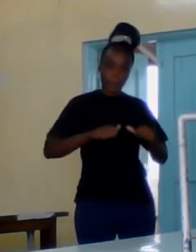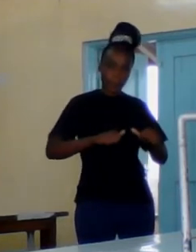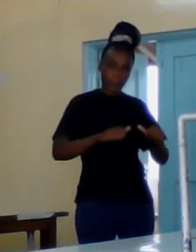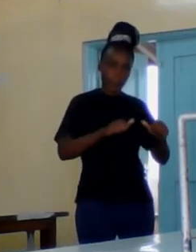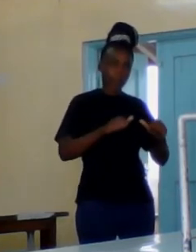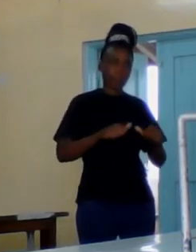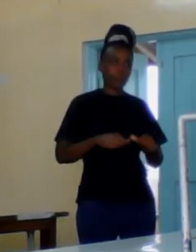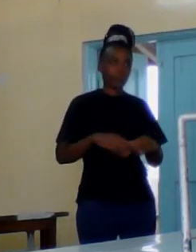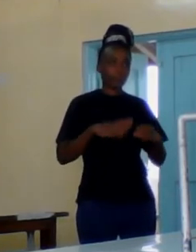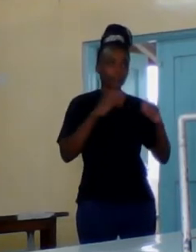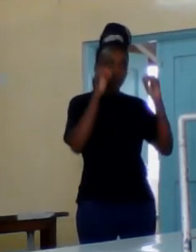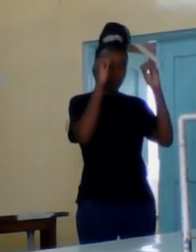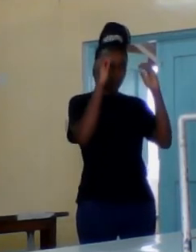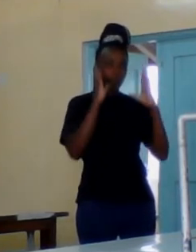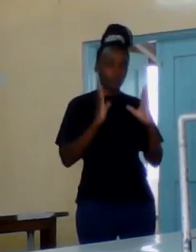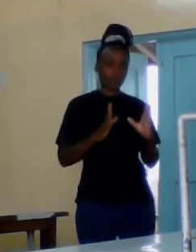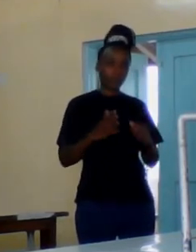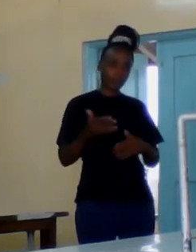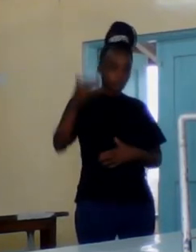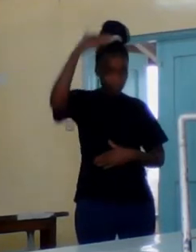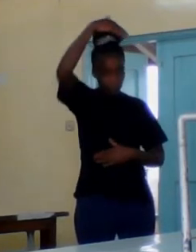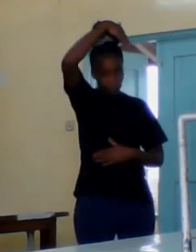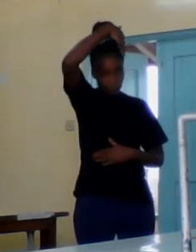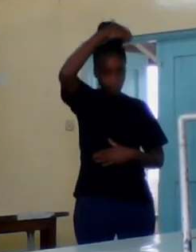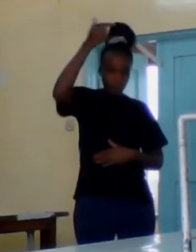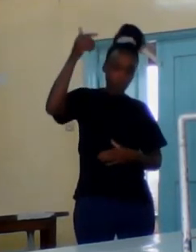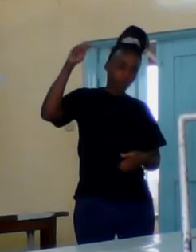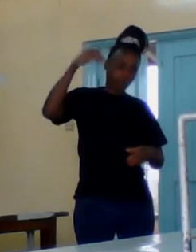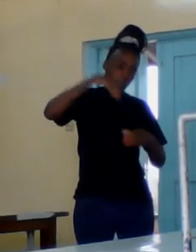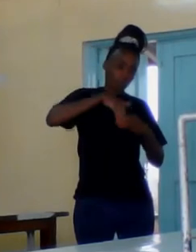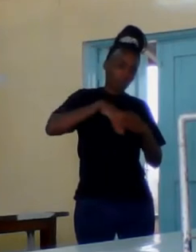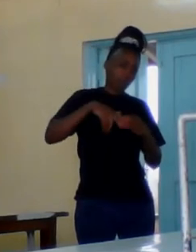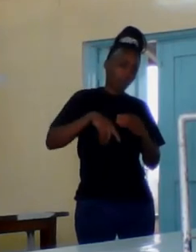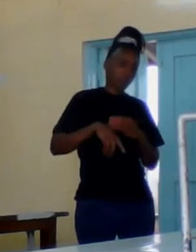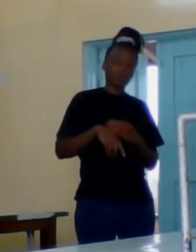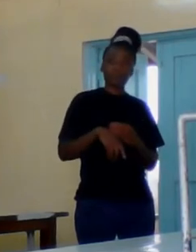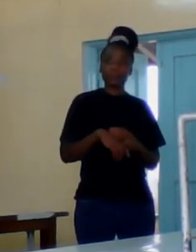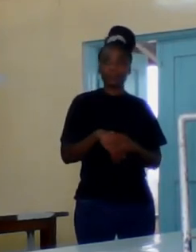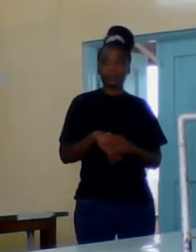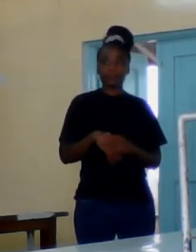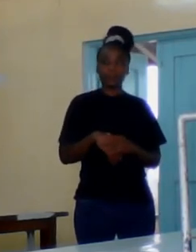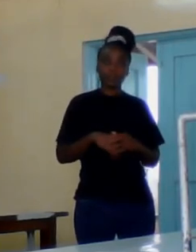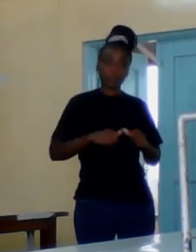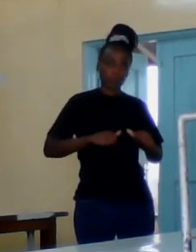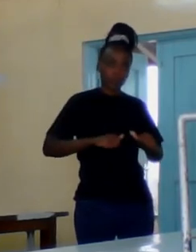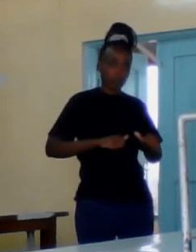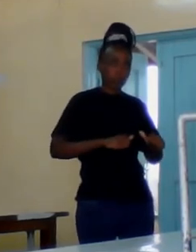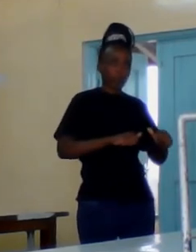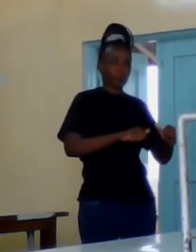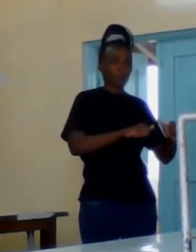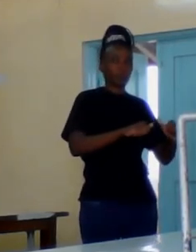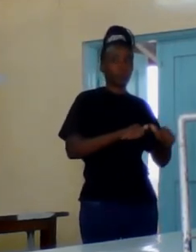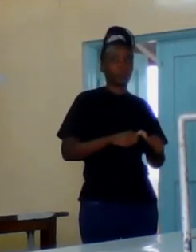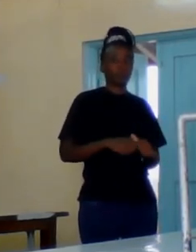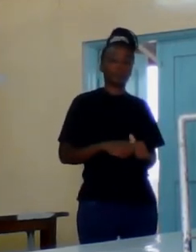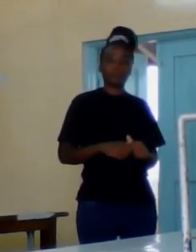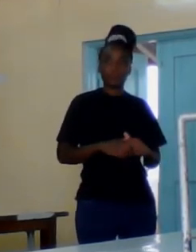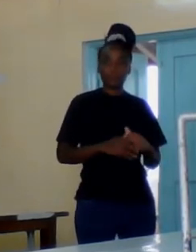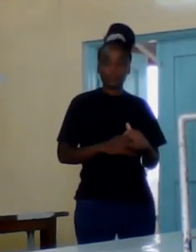Emma came in and found us continuing. So she told us to continue because she wanted